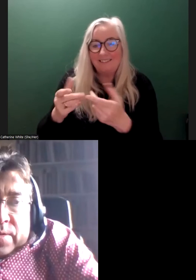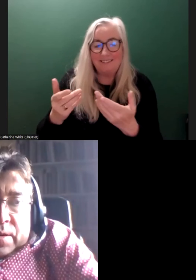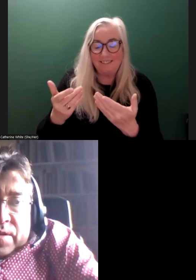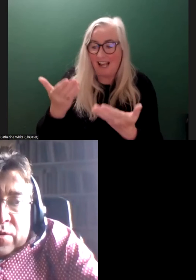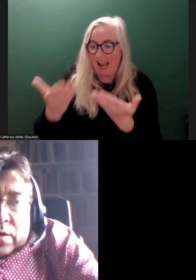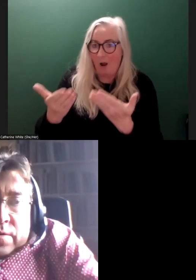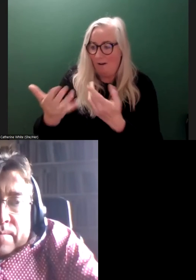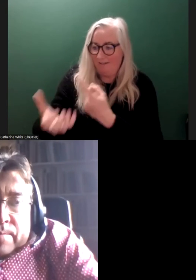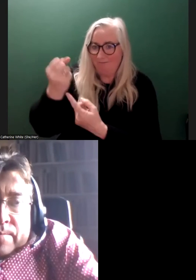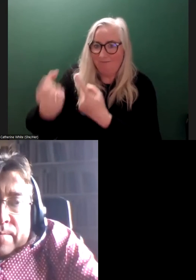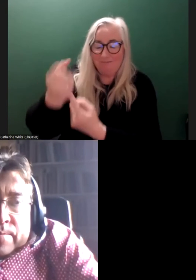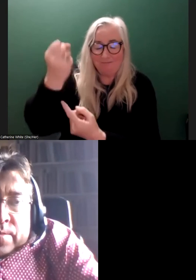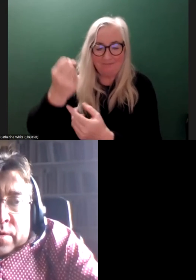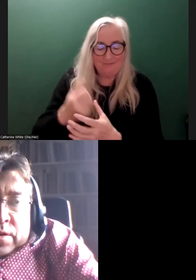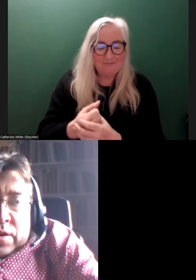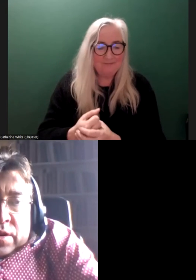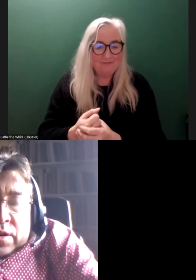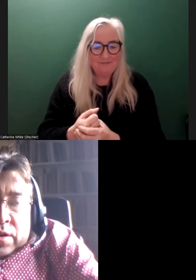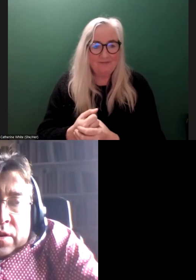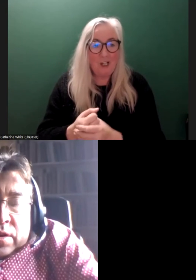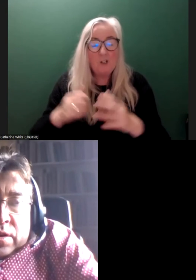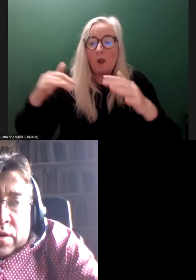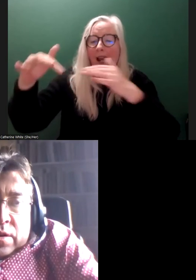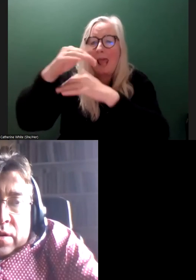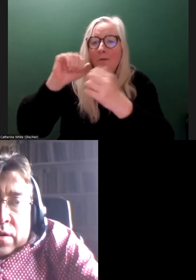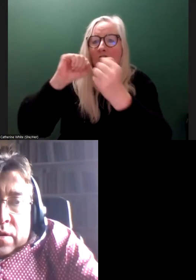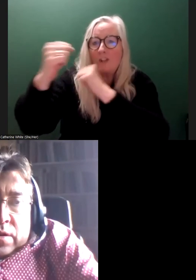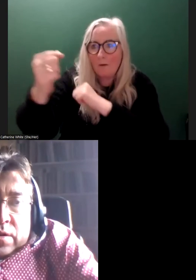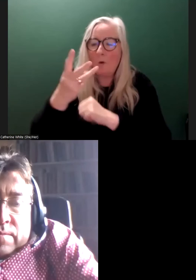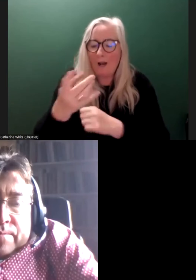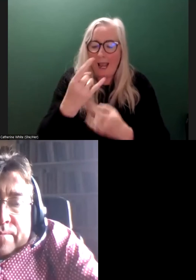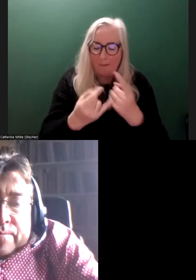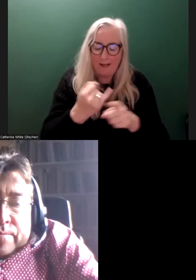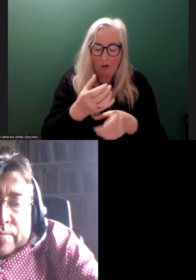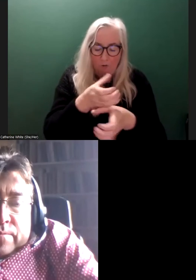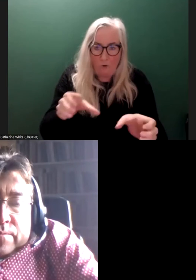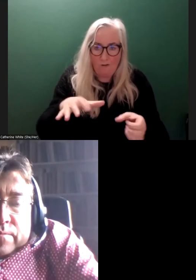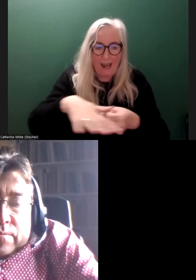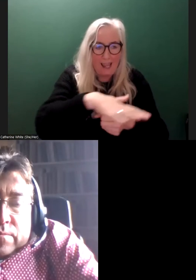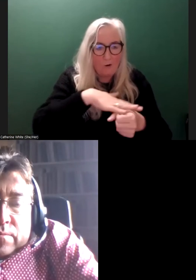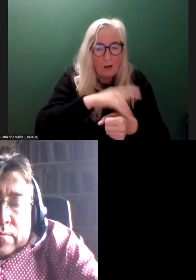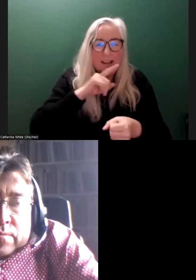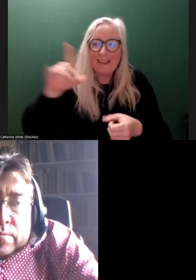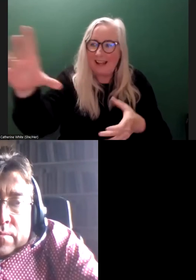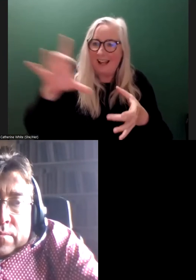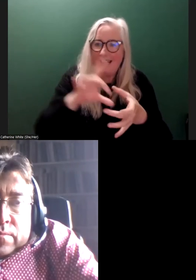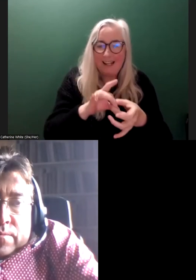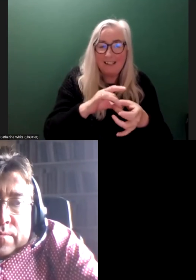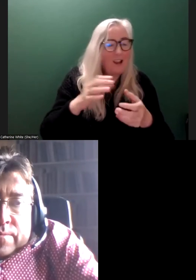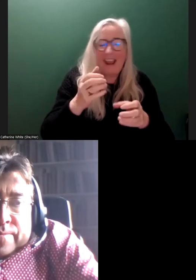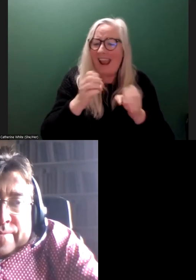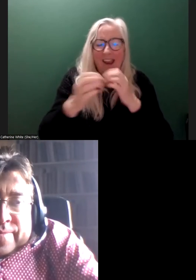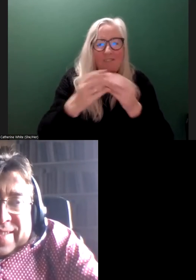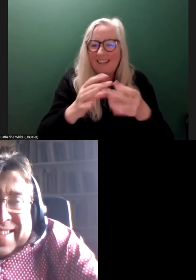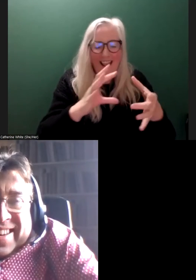right there. Absolutely. So I think, yes, climate change will happen in rural areas, but I also think that that ties in with everything else. It's all linked. It's like a